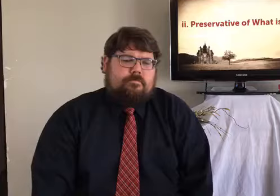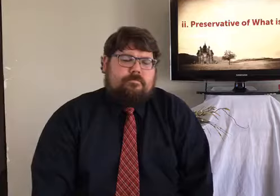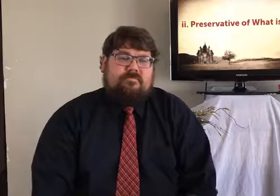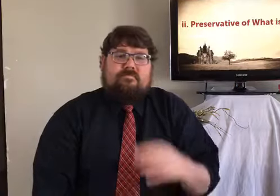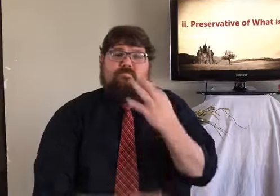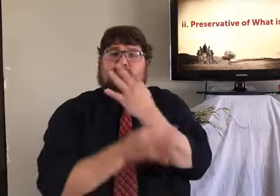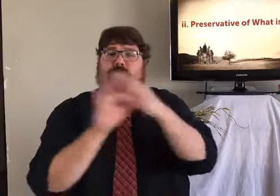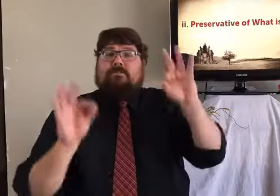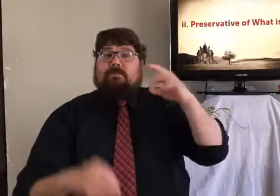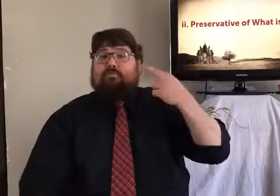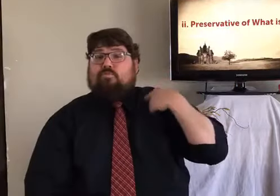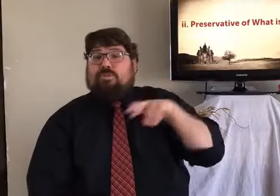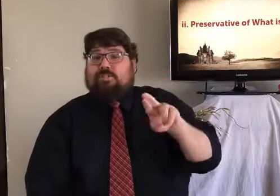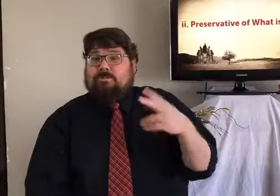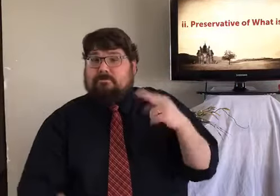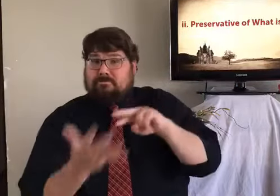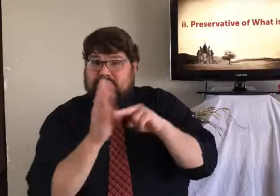Christian way of thinking on the government.